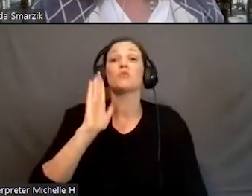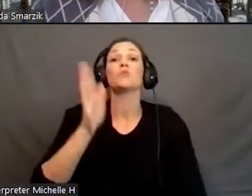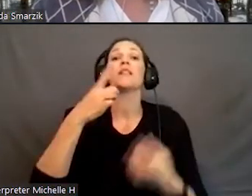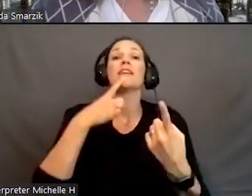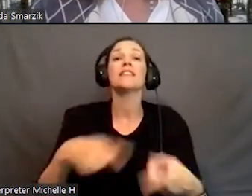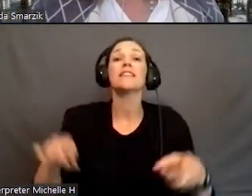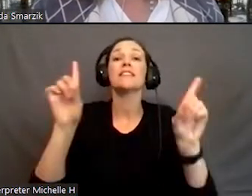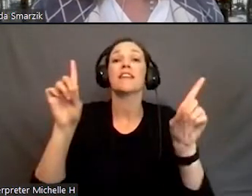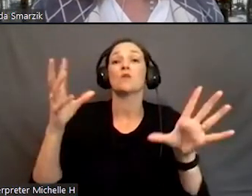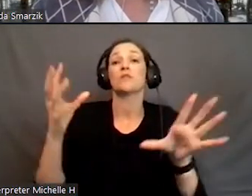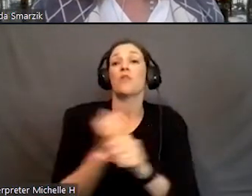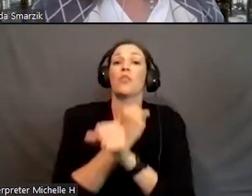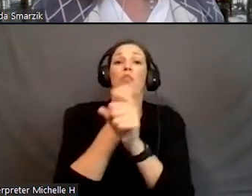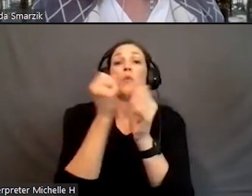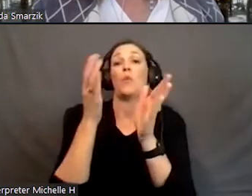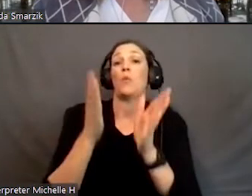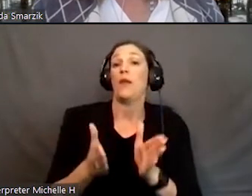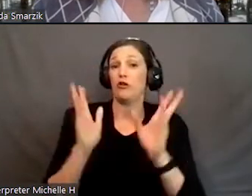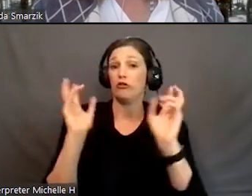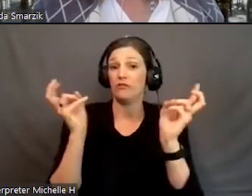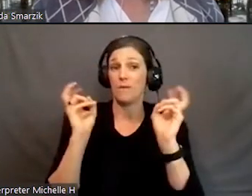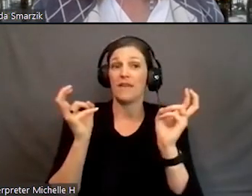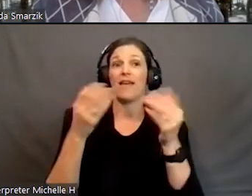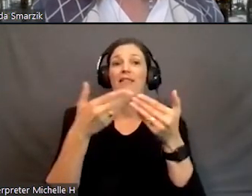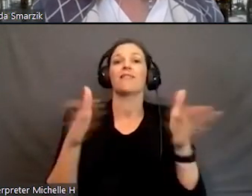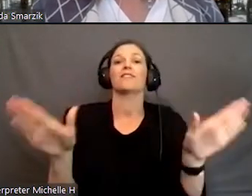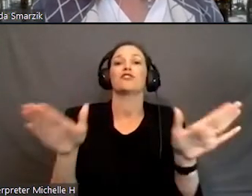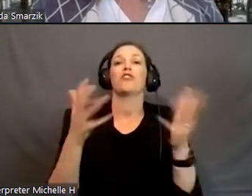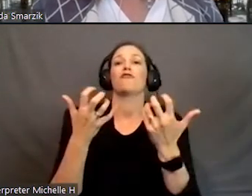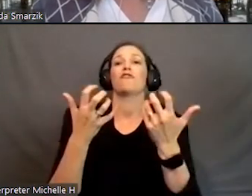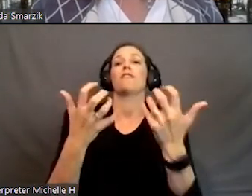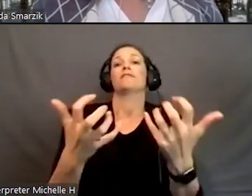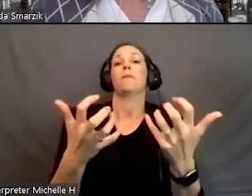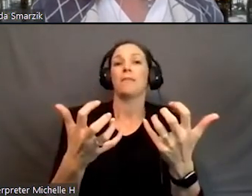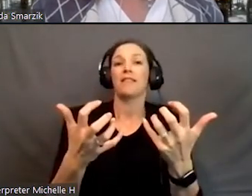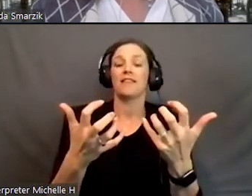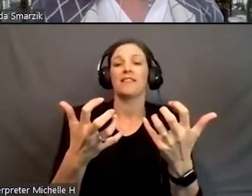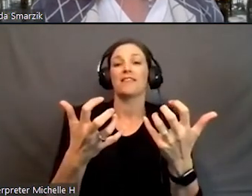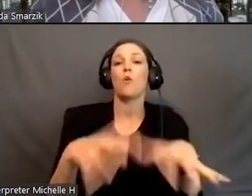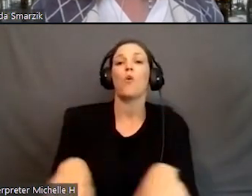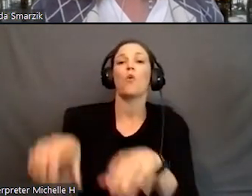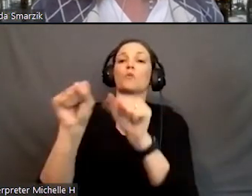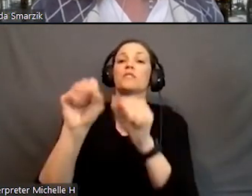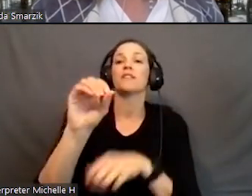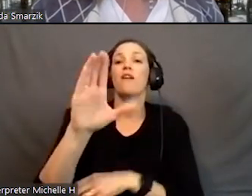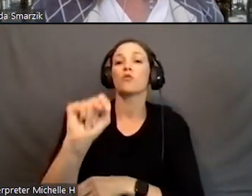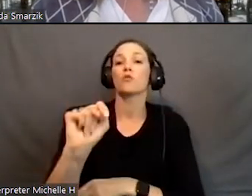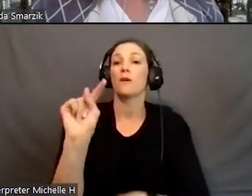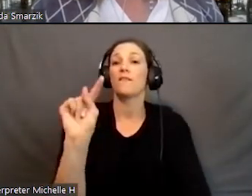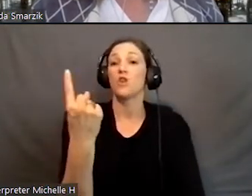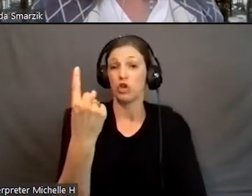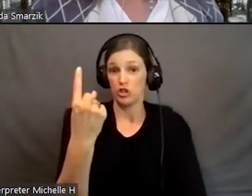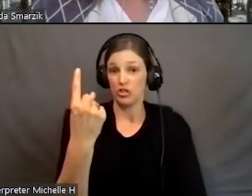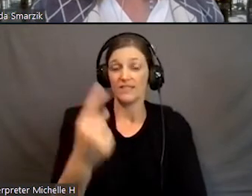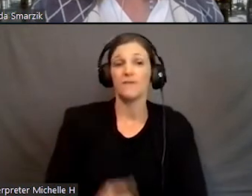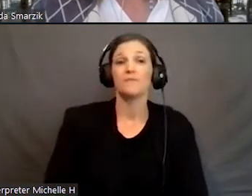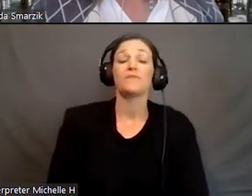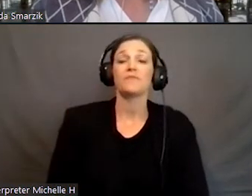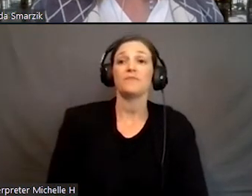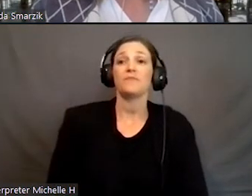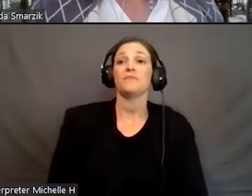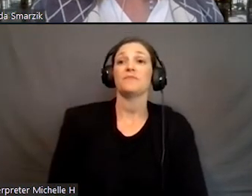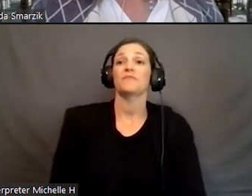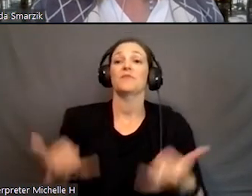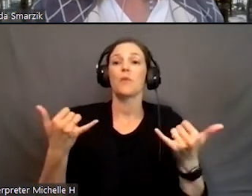the winning QEP topic at the General Assembly, which is held on October the 1st. And so now we